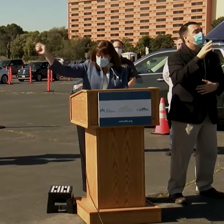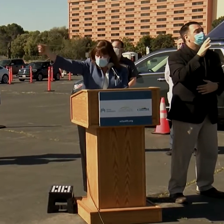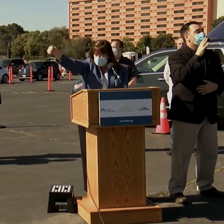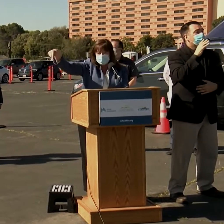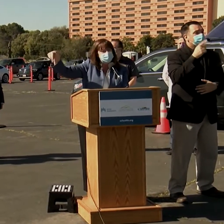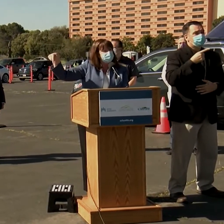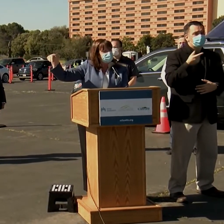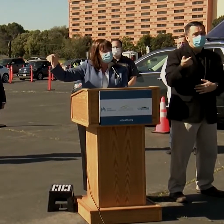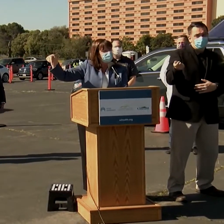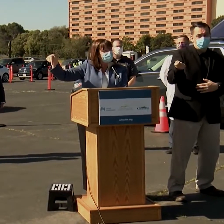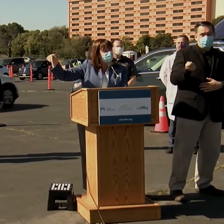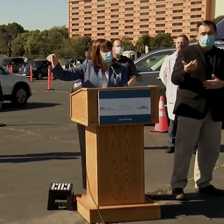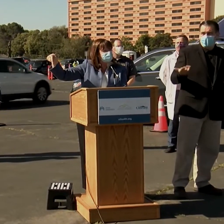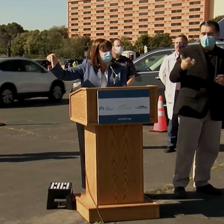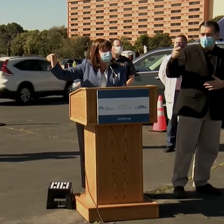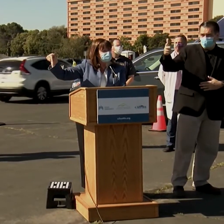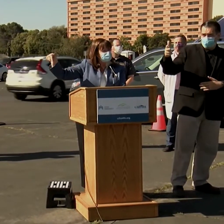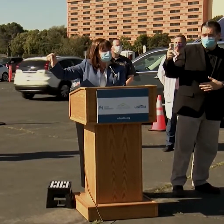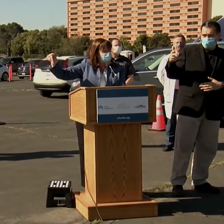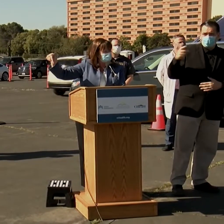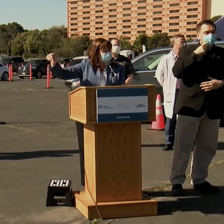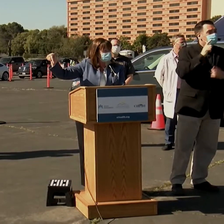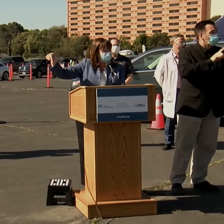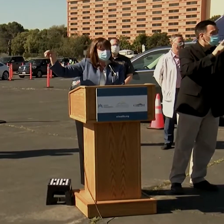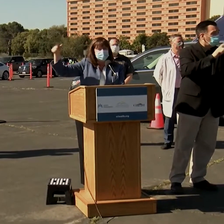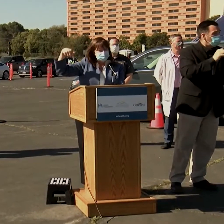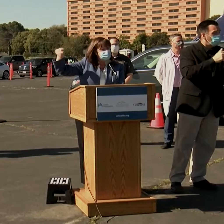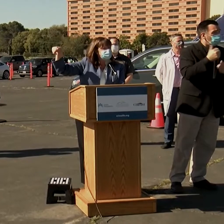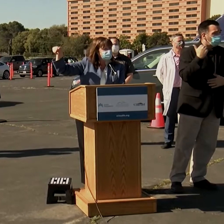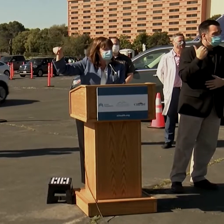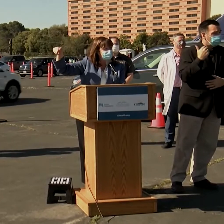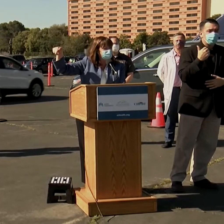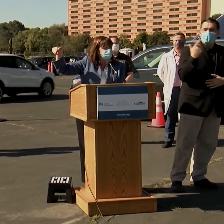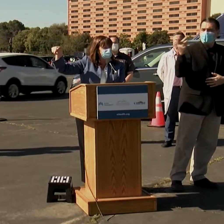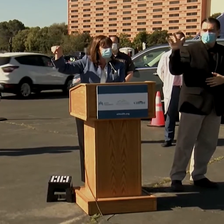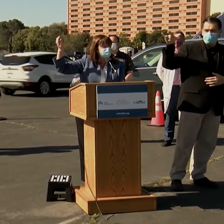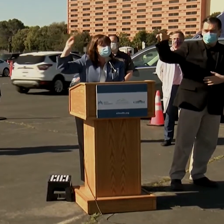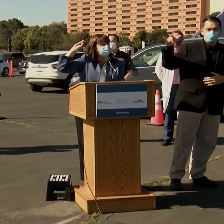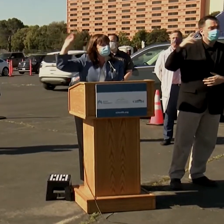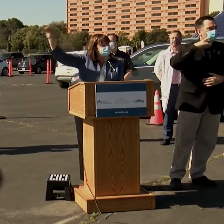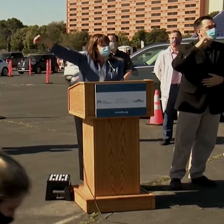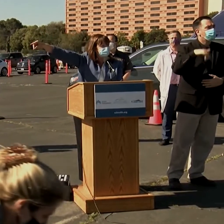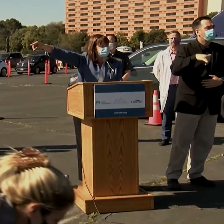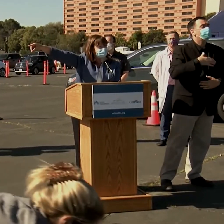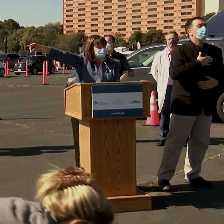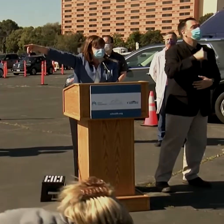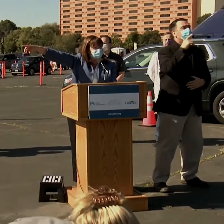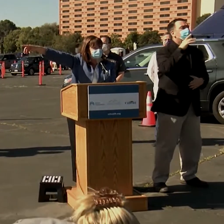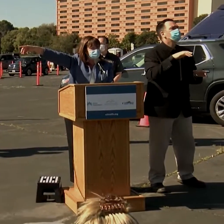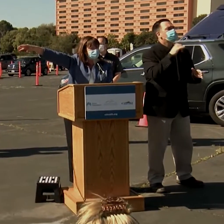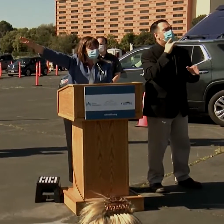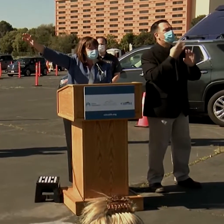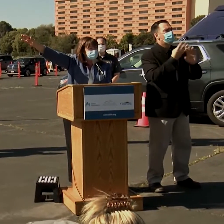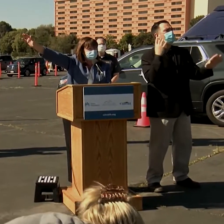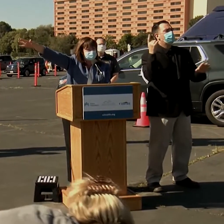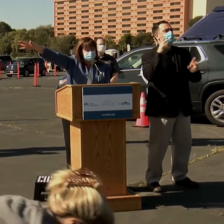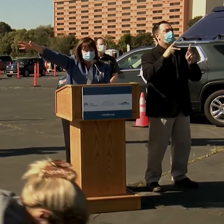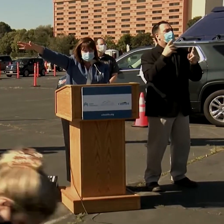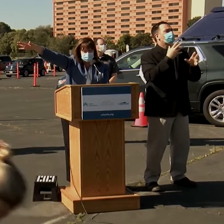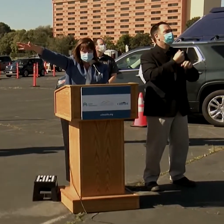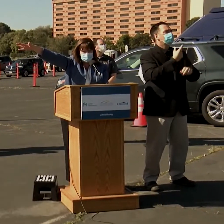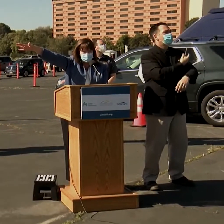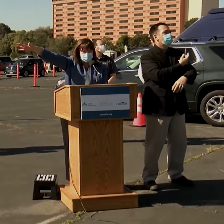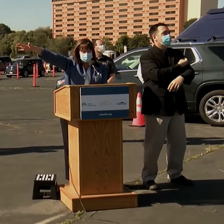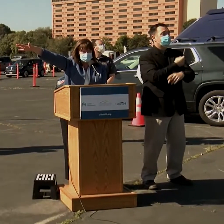somebody into polling in here and you want to come and do a one-on-one with them, this space will be available for that. But please don't do that in the line over there where people are